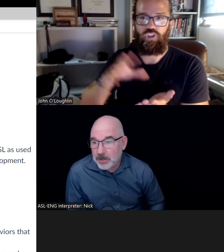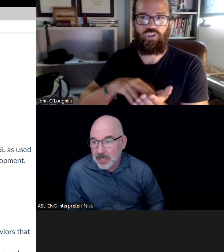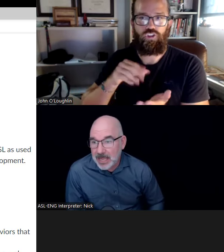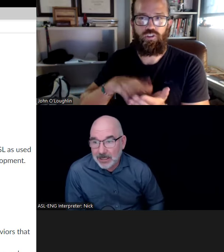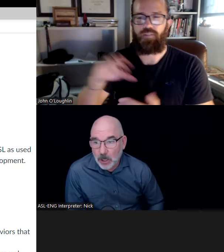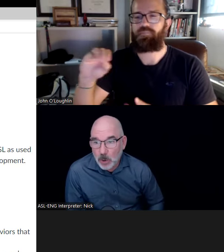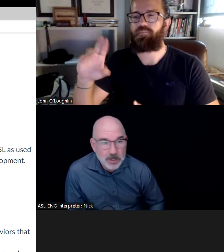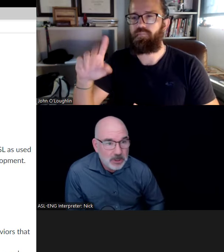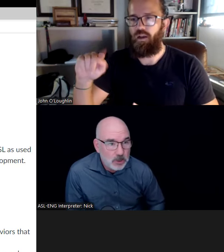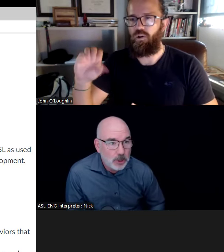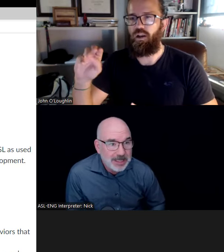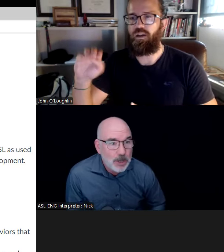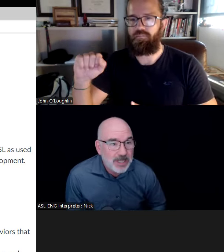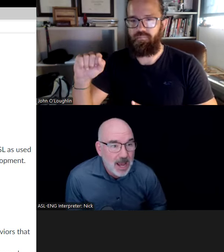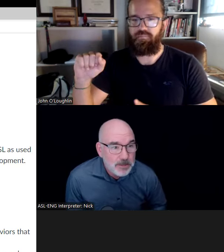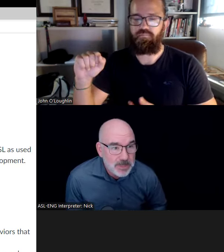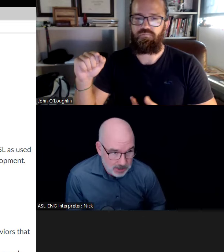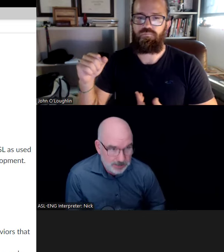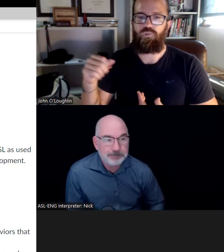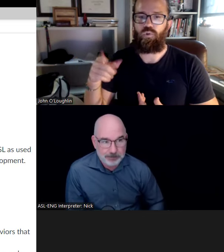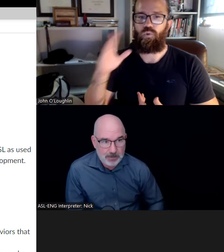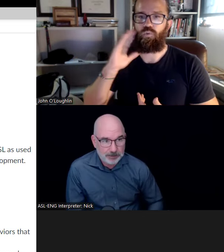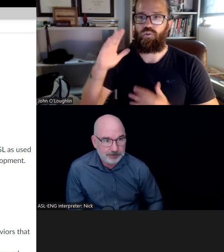are the slo or the student learning outcomes